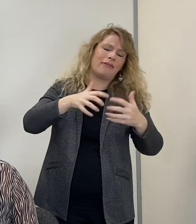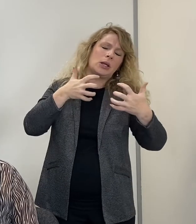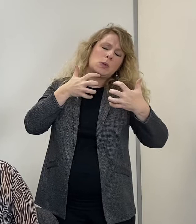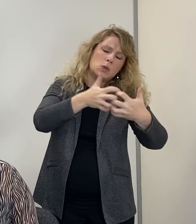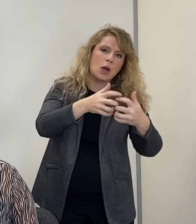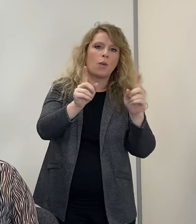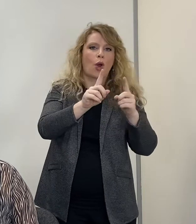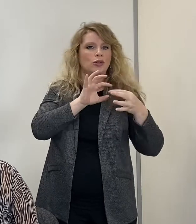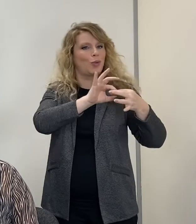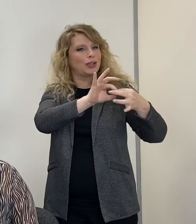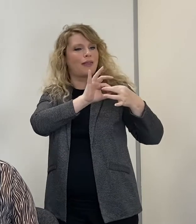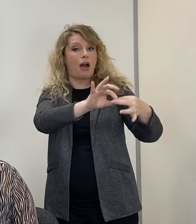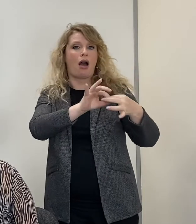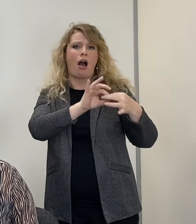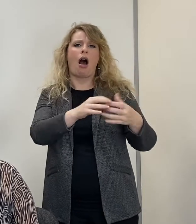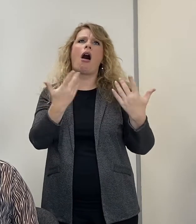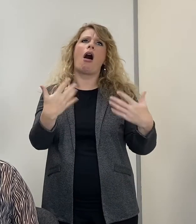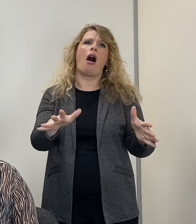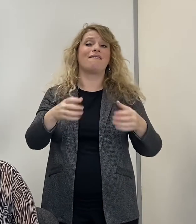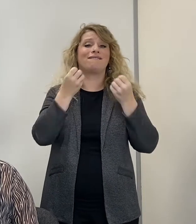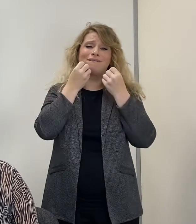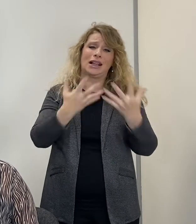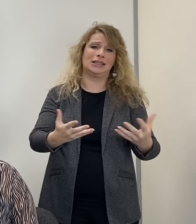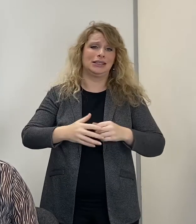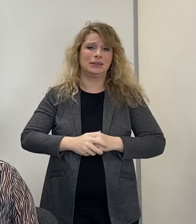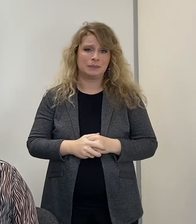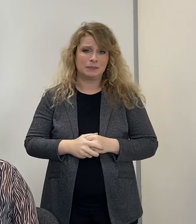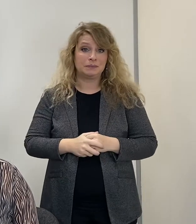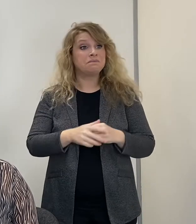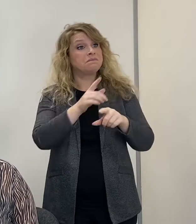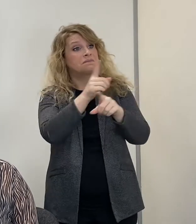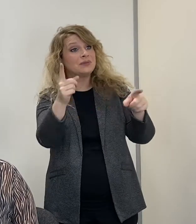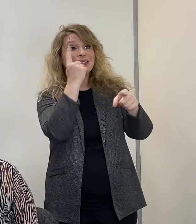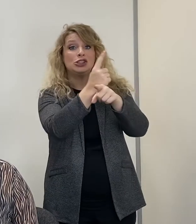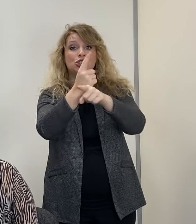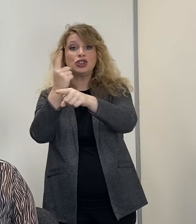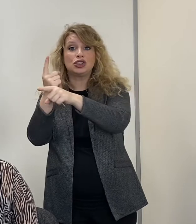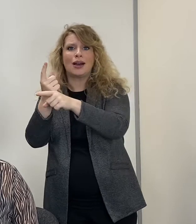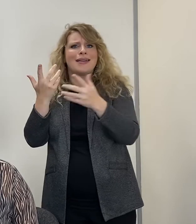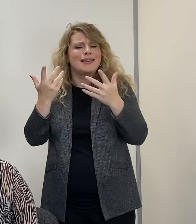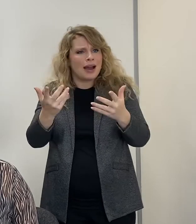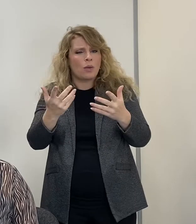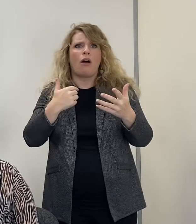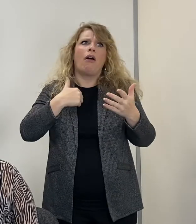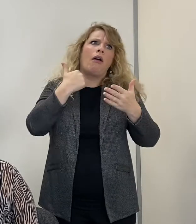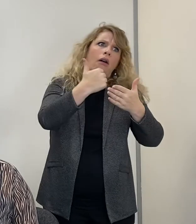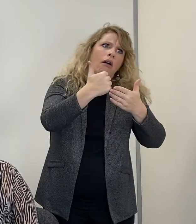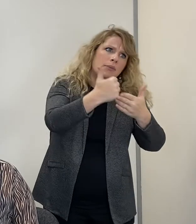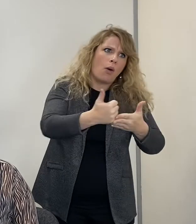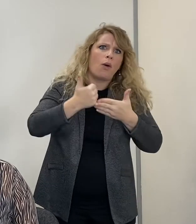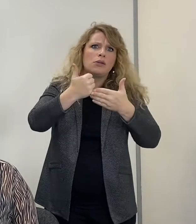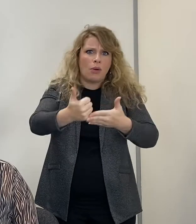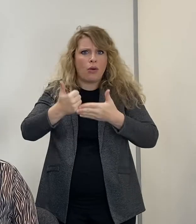us is their connection with our staff. This is fantastic. For teachers, we now offer more support than ever before.